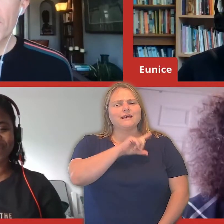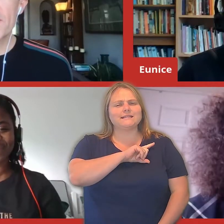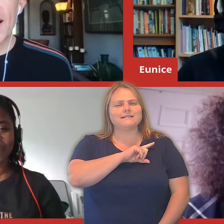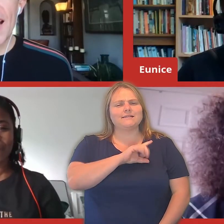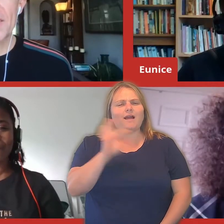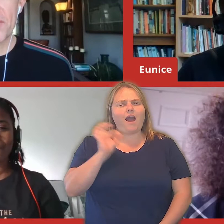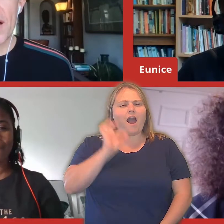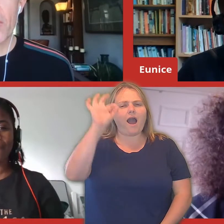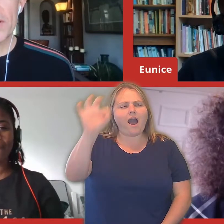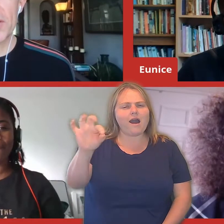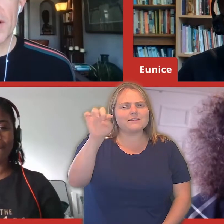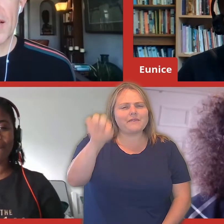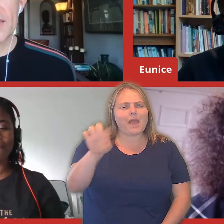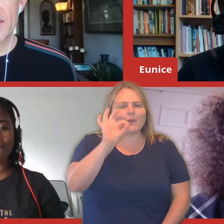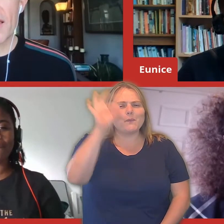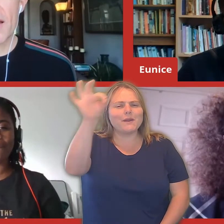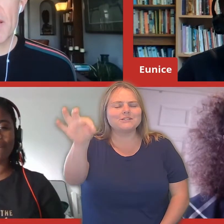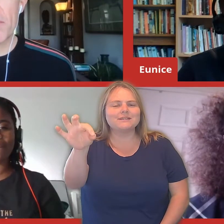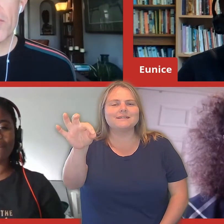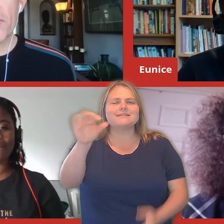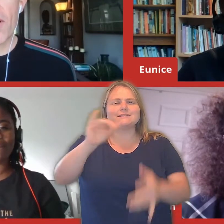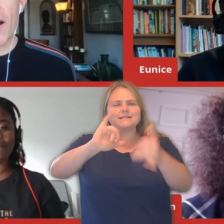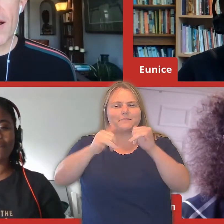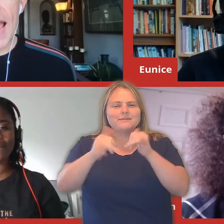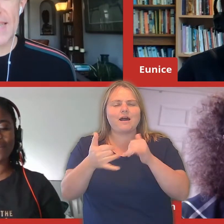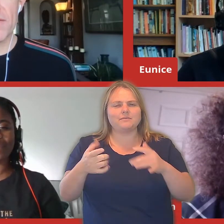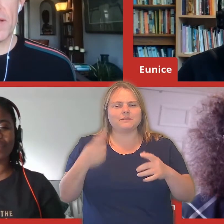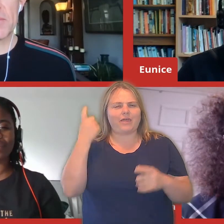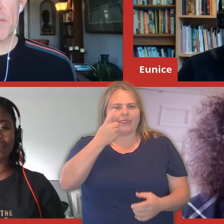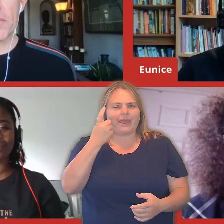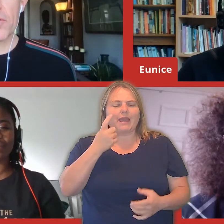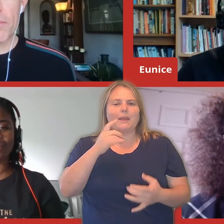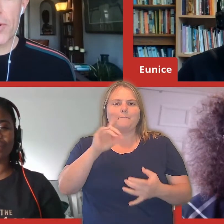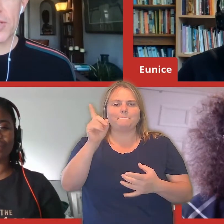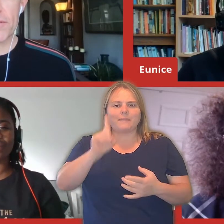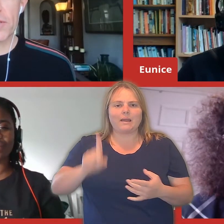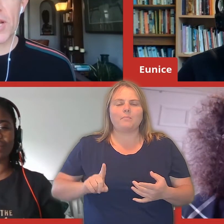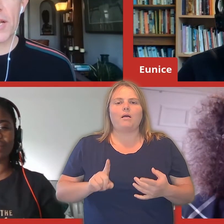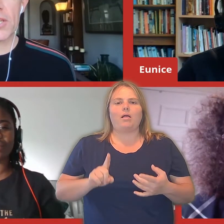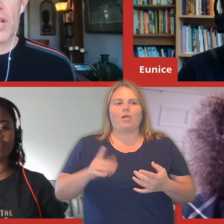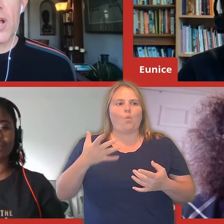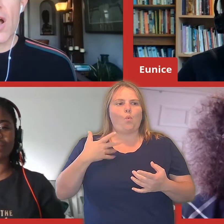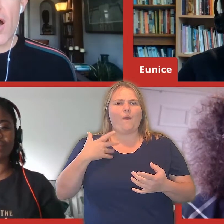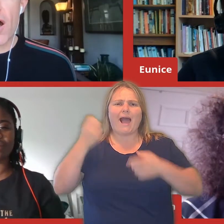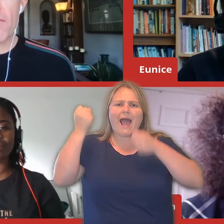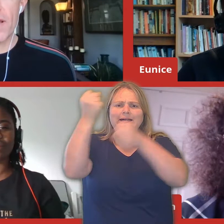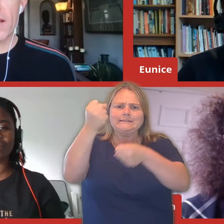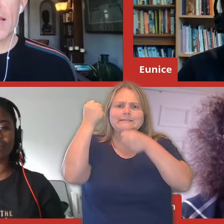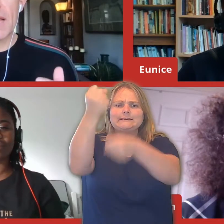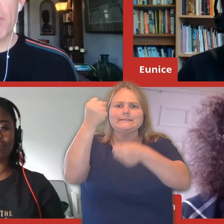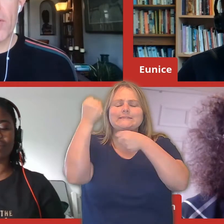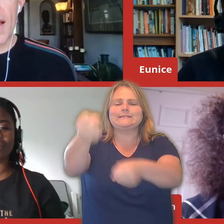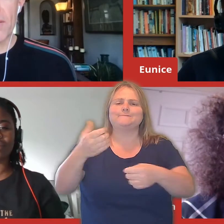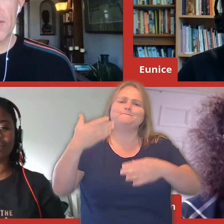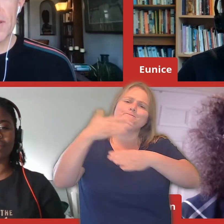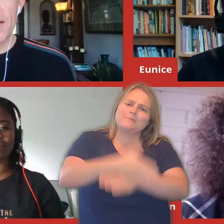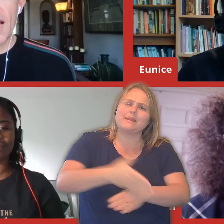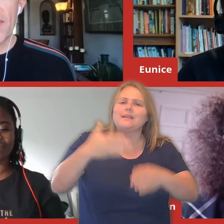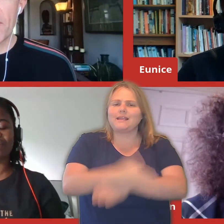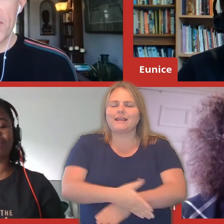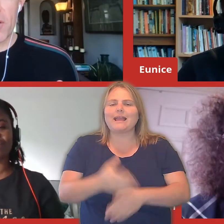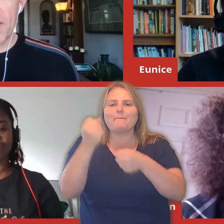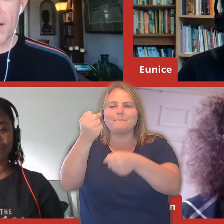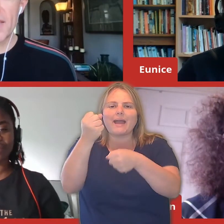The reason I asked her that question is because I think people who are activists, people who are pushing for change often can get burned out